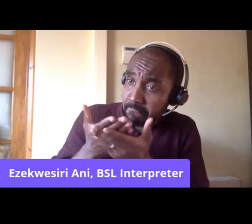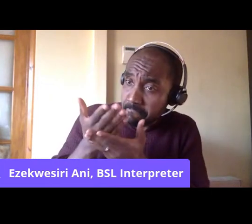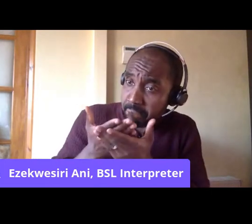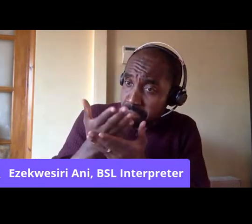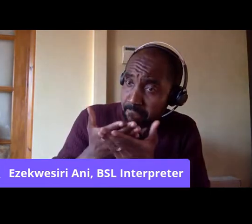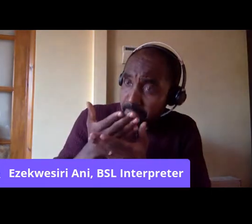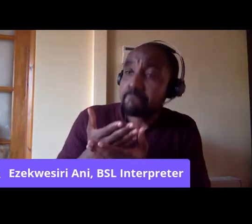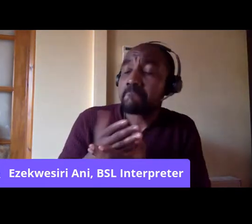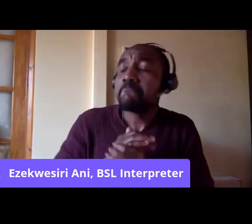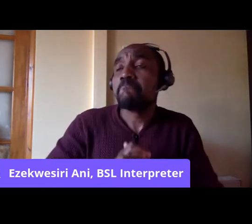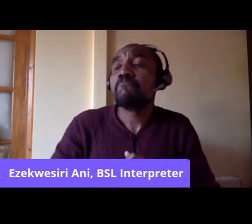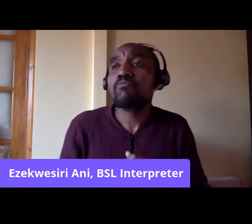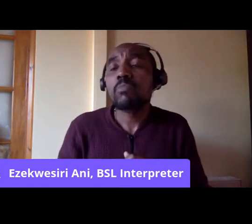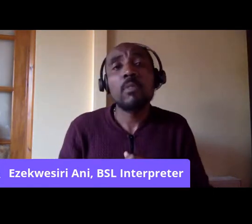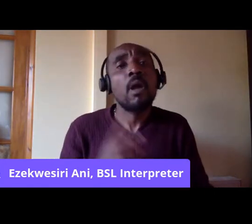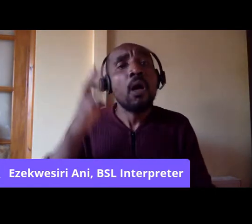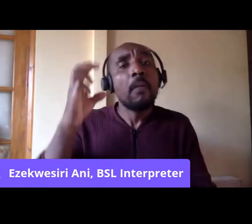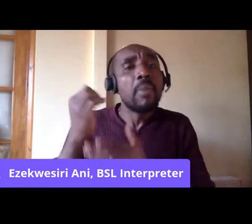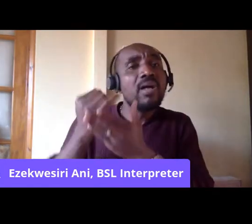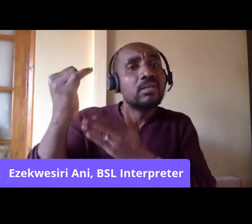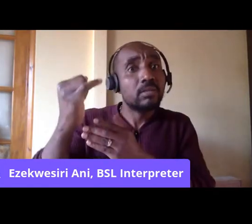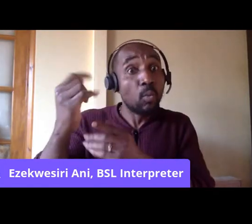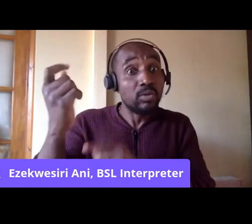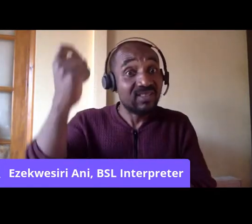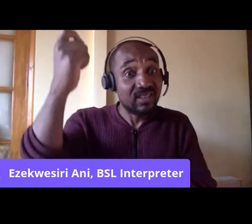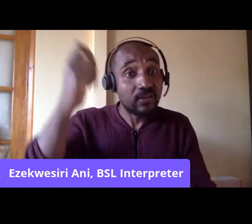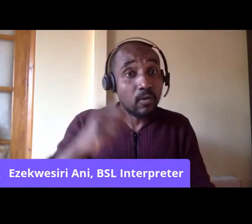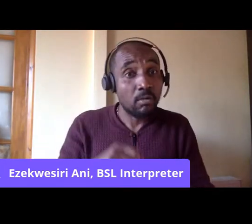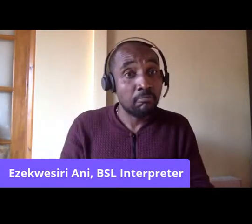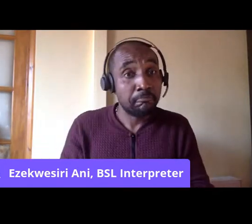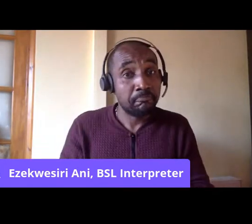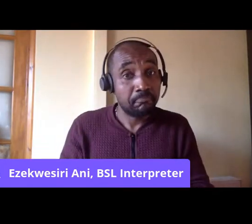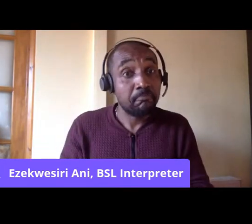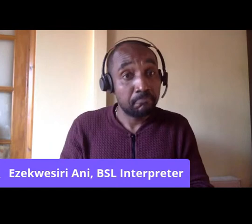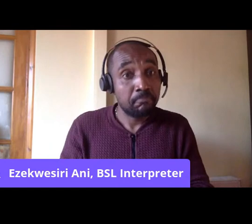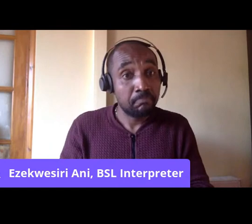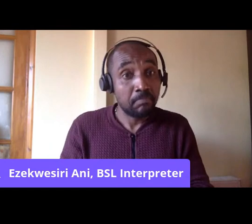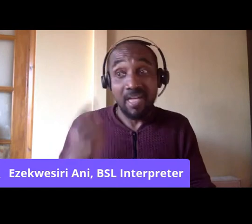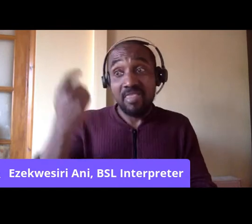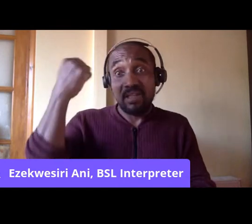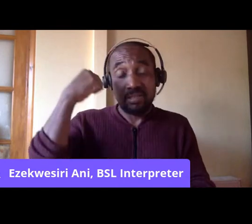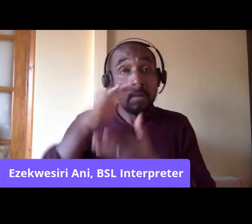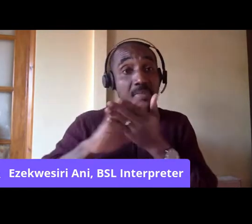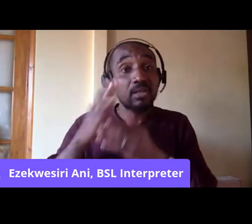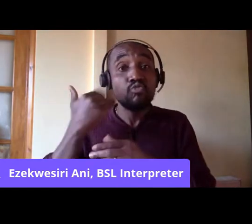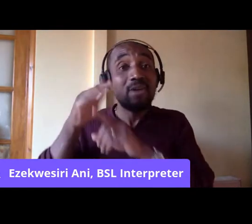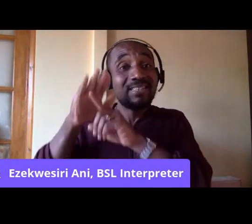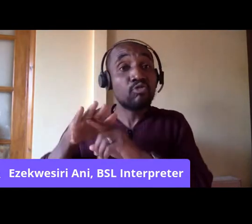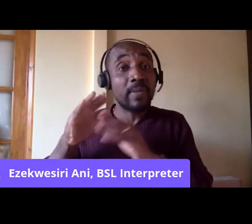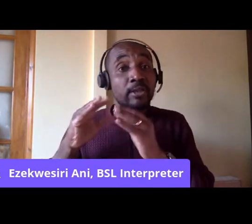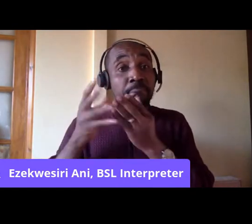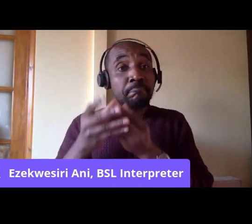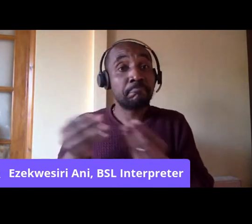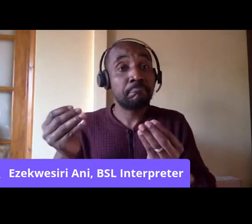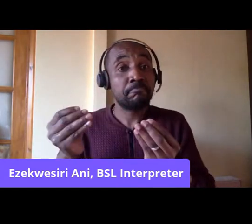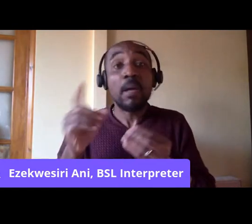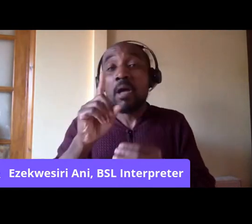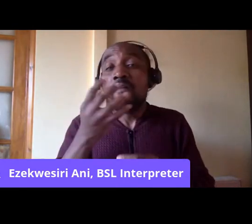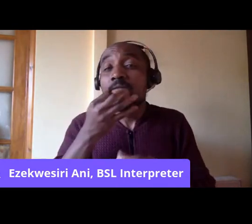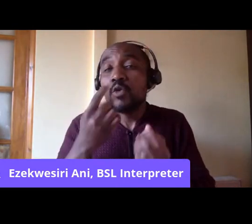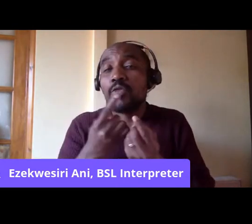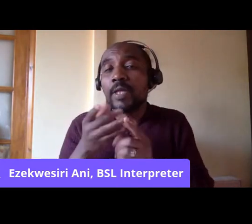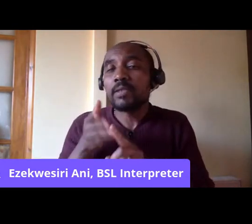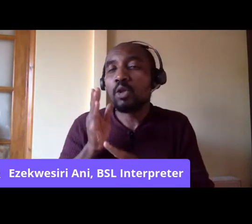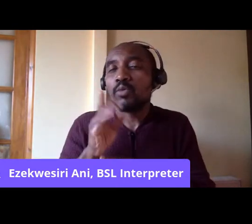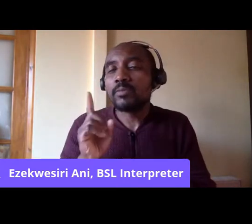was successful and it did end formally race discrimination, a couple of things were notable. One